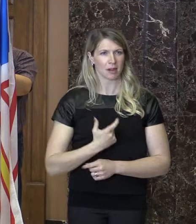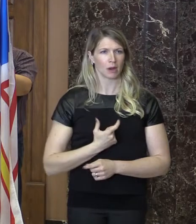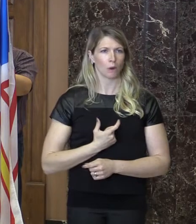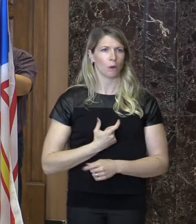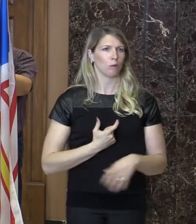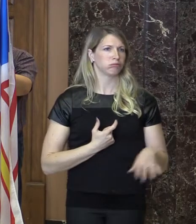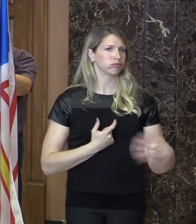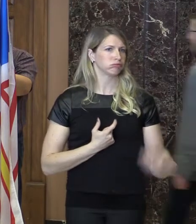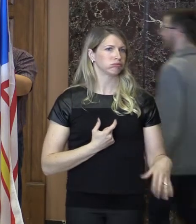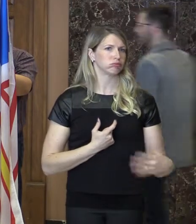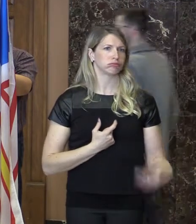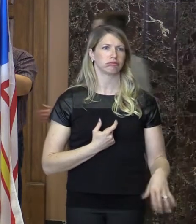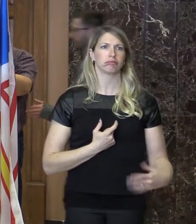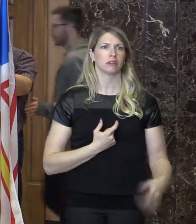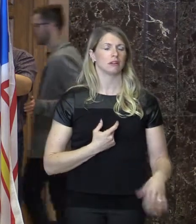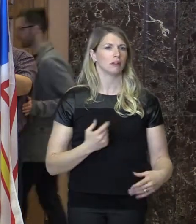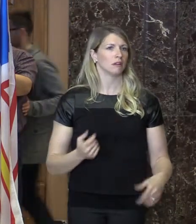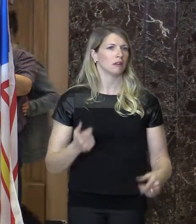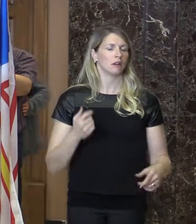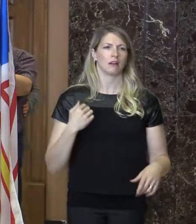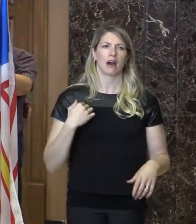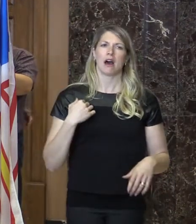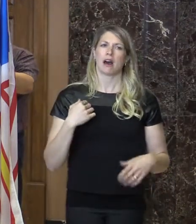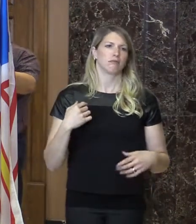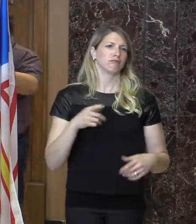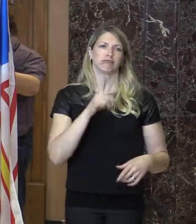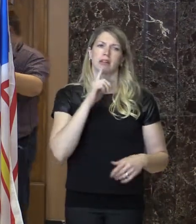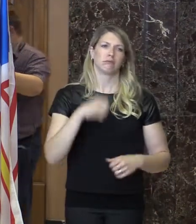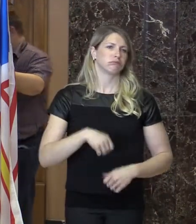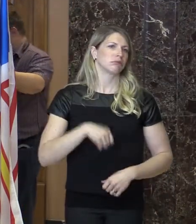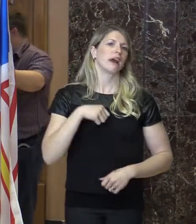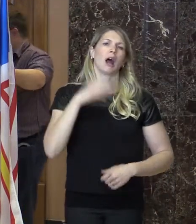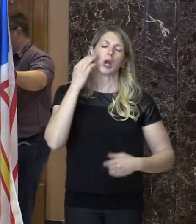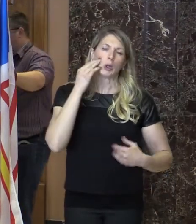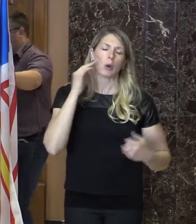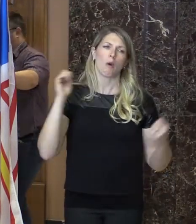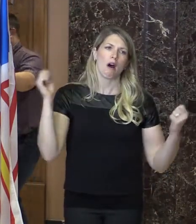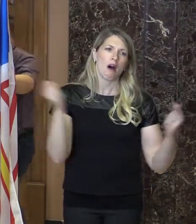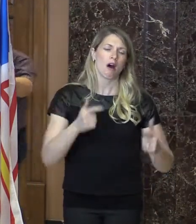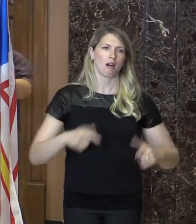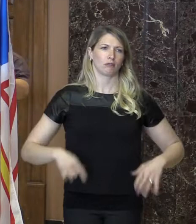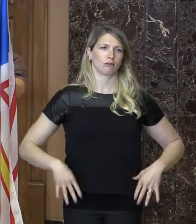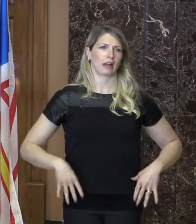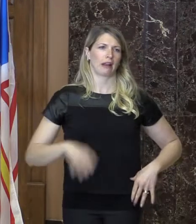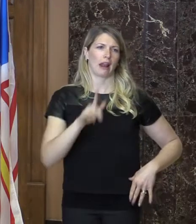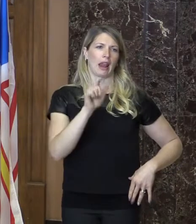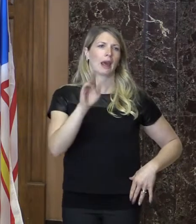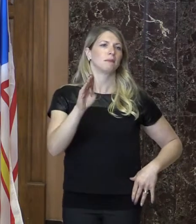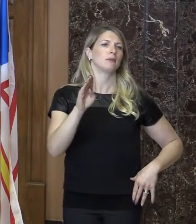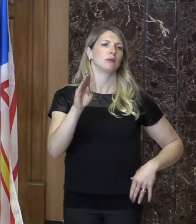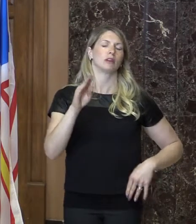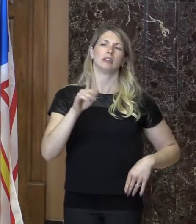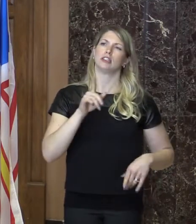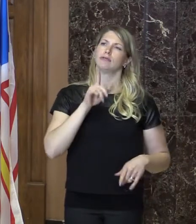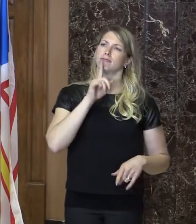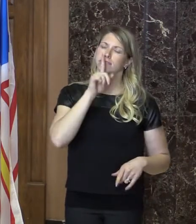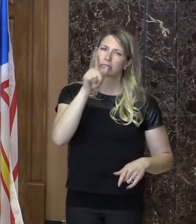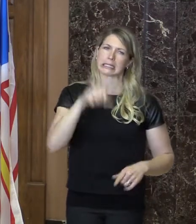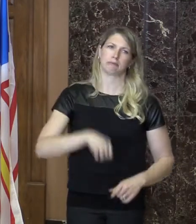accomplishment. And one that I can assure you as Newfoundlanders and Labradorians, we are all extremely proud of you.